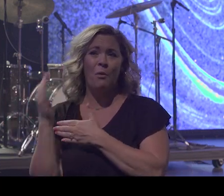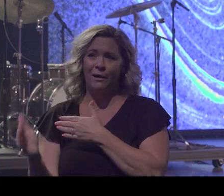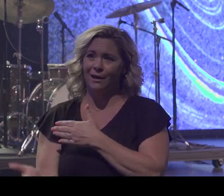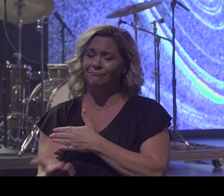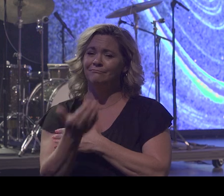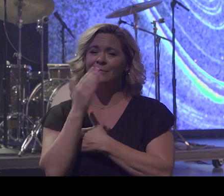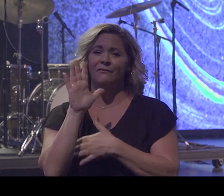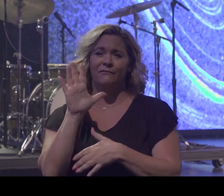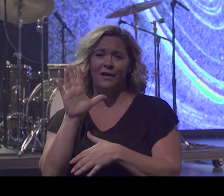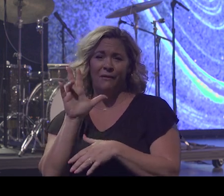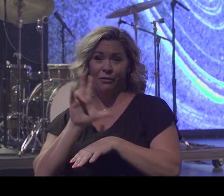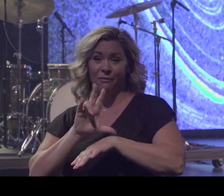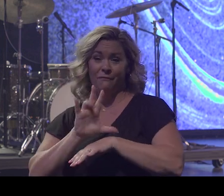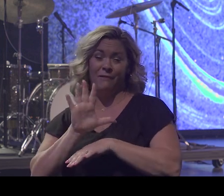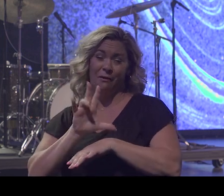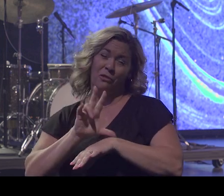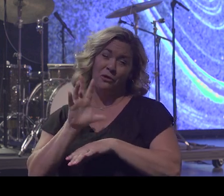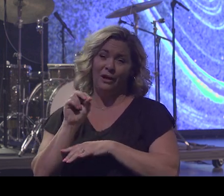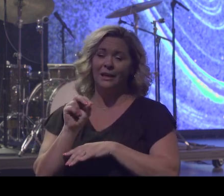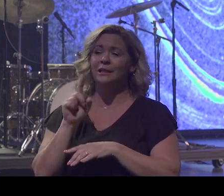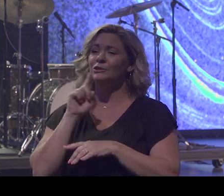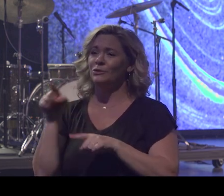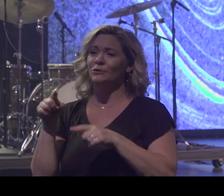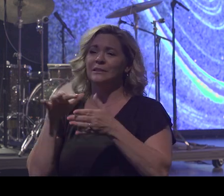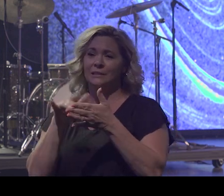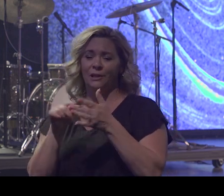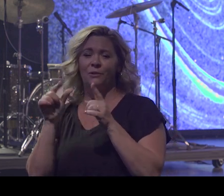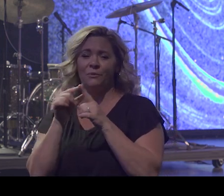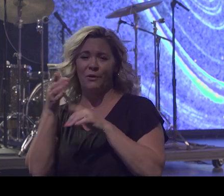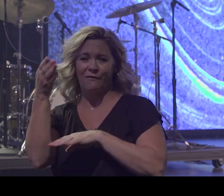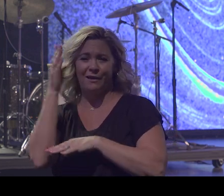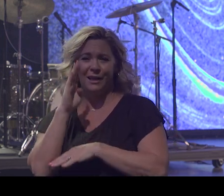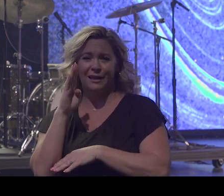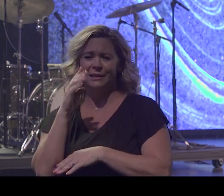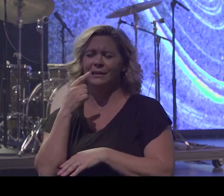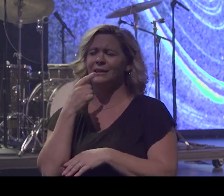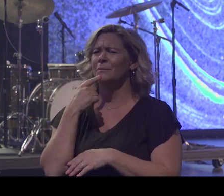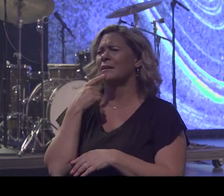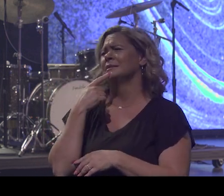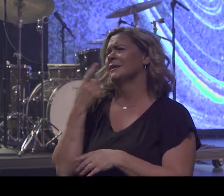up at 530 every morning to go study the word of God. I was like, God, I'm not getting up at 530 in the morning.